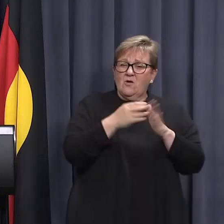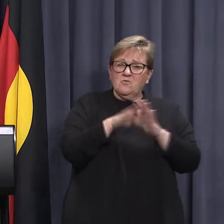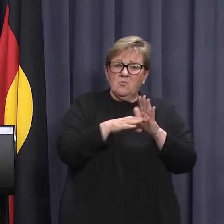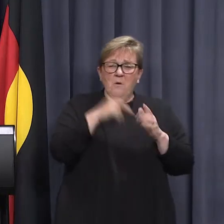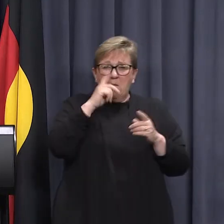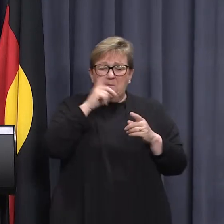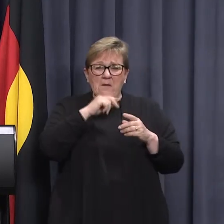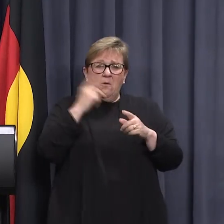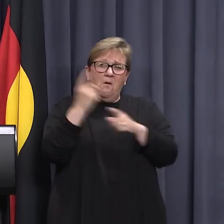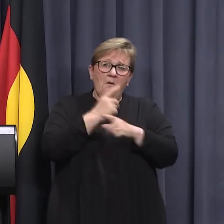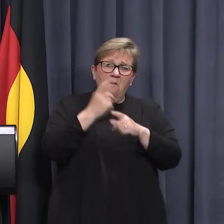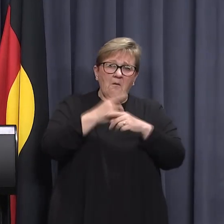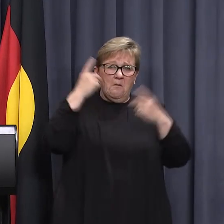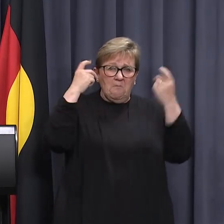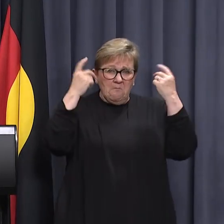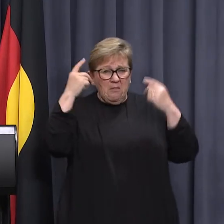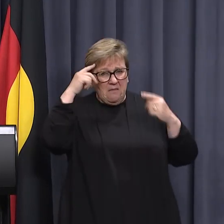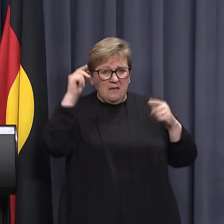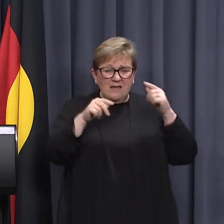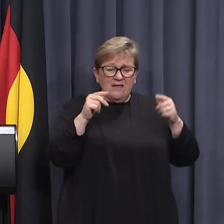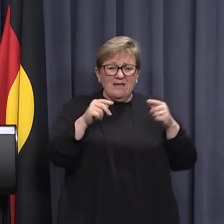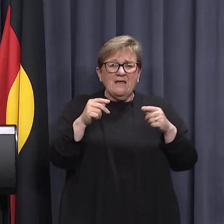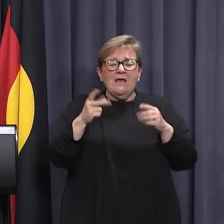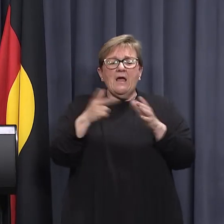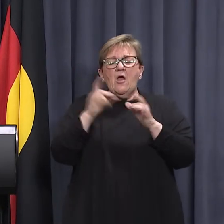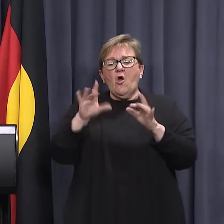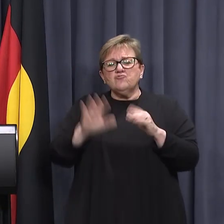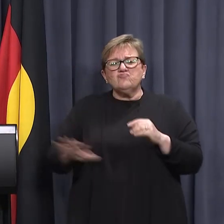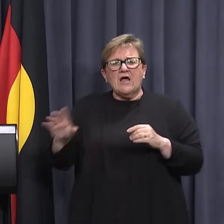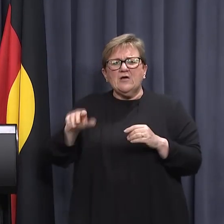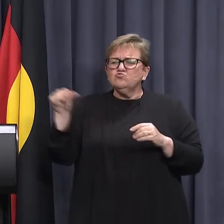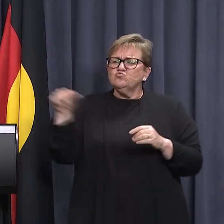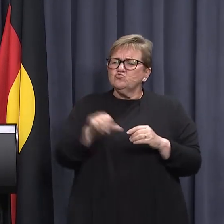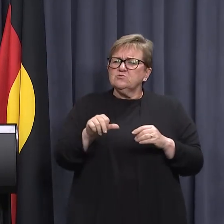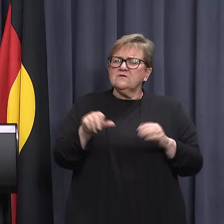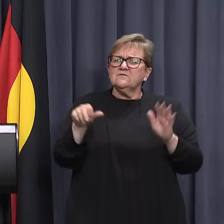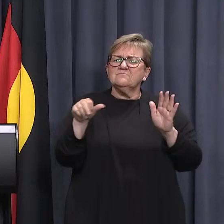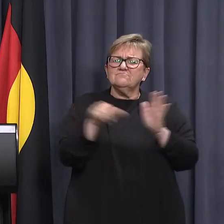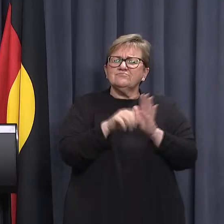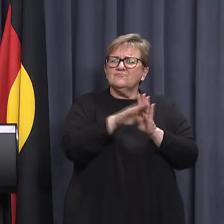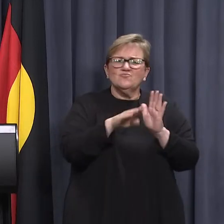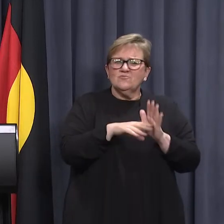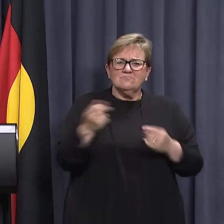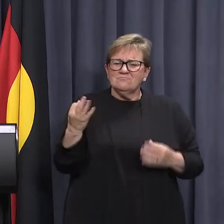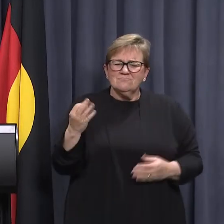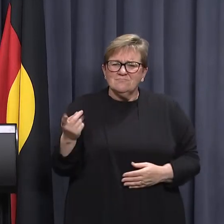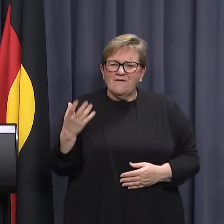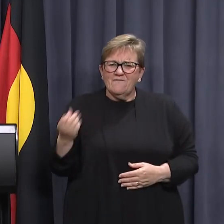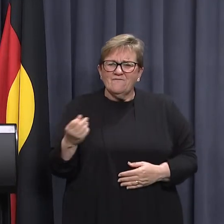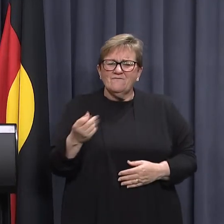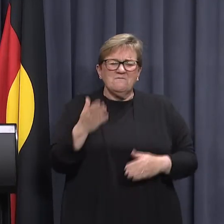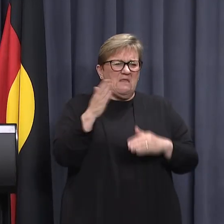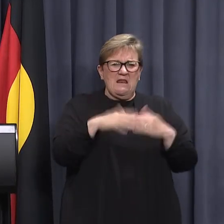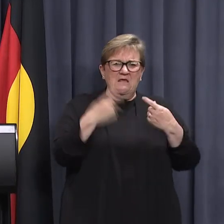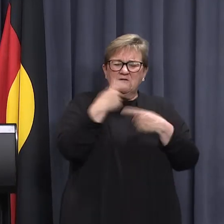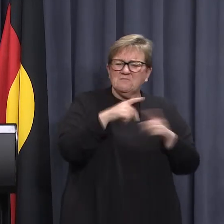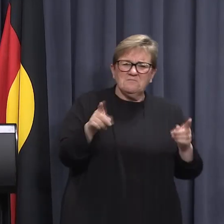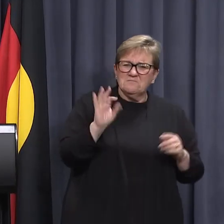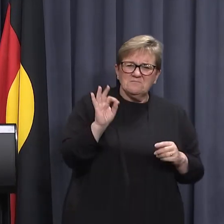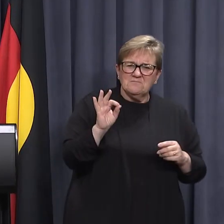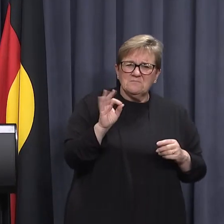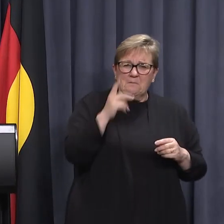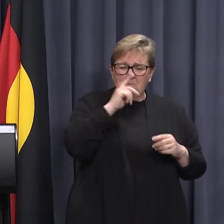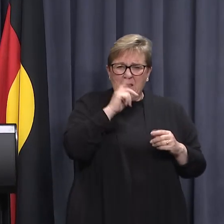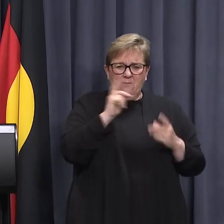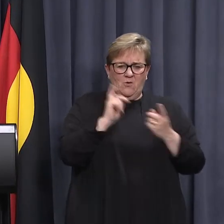speculation about this. So other states didn't put in place measures when they should have. So they didn't put in place public health, social measures. They didn't put in